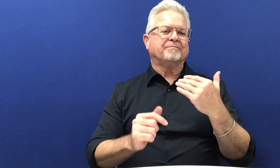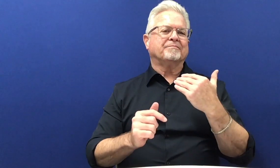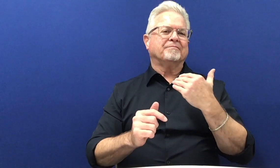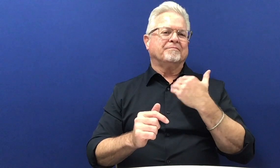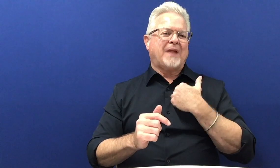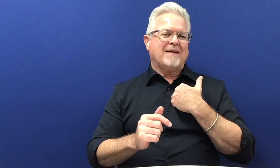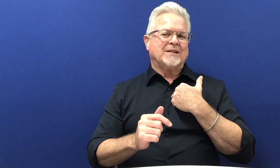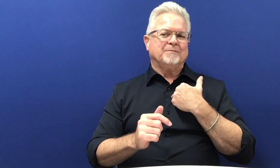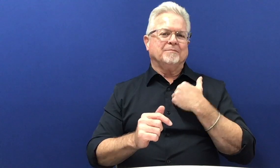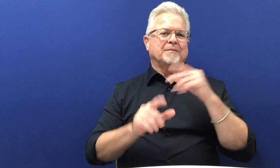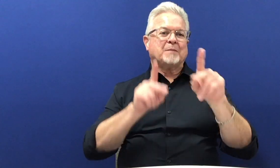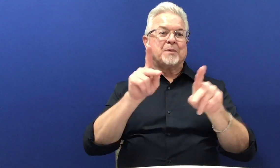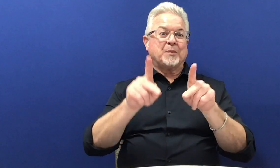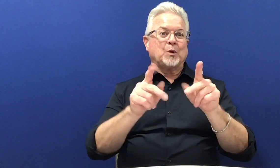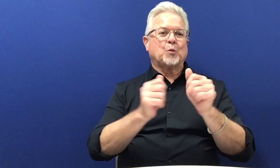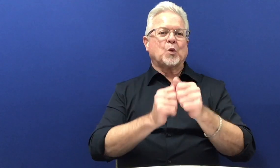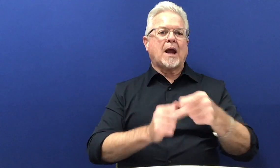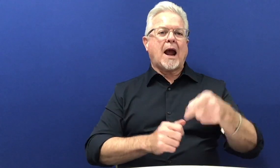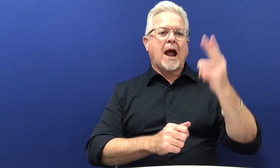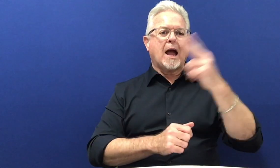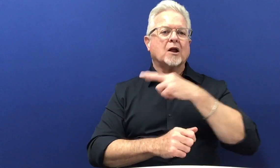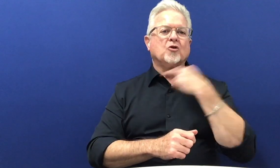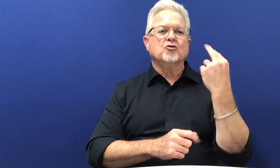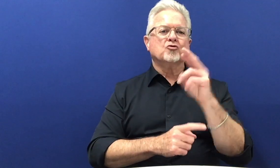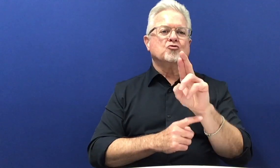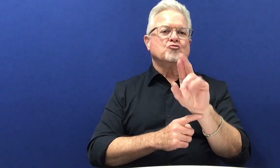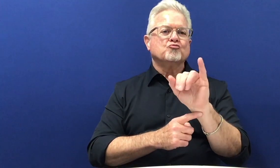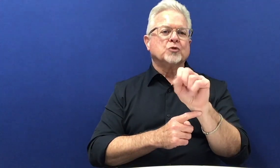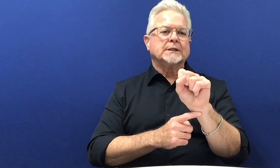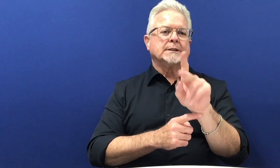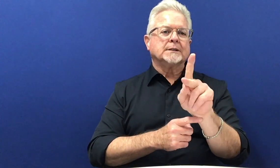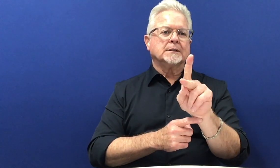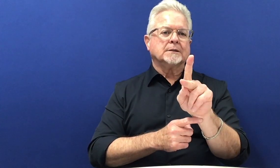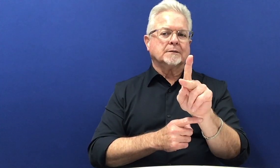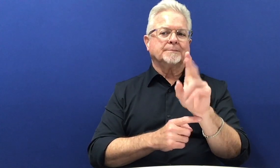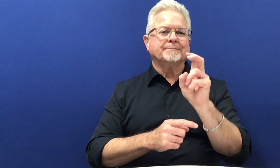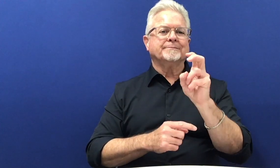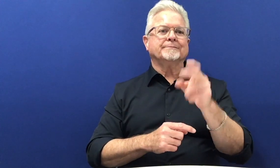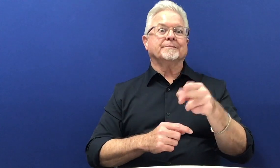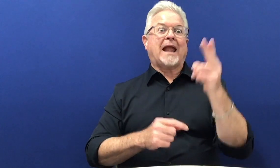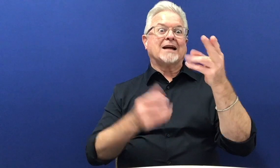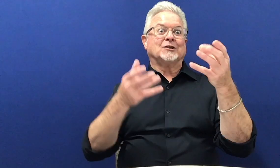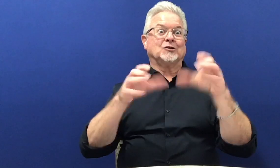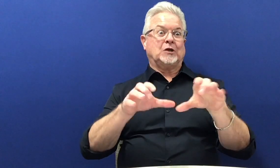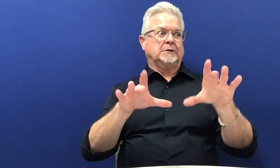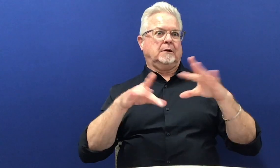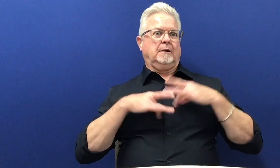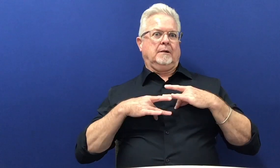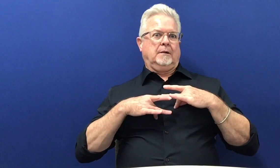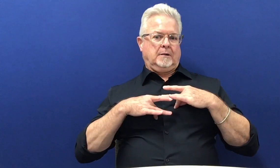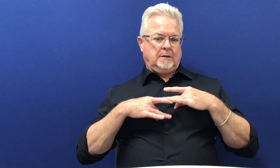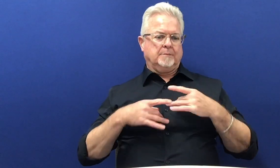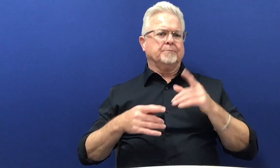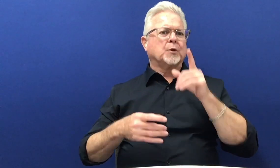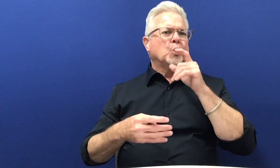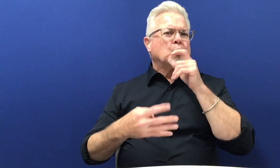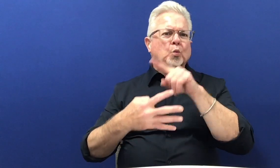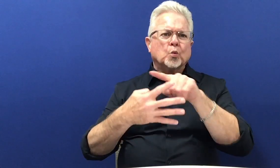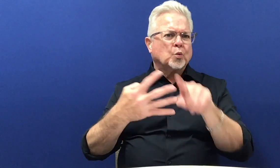Just as before, there are some people who are in a high-risk category, and they have a better chance of